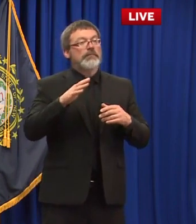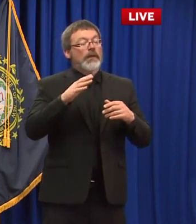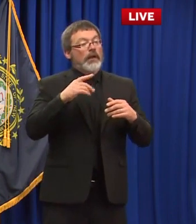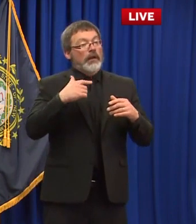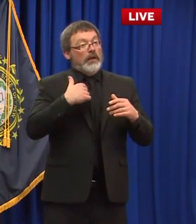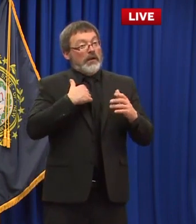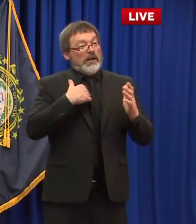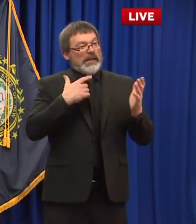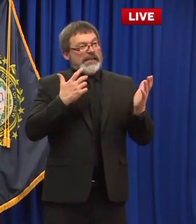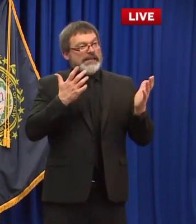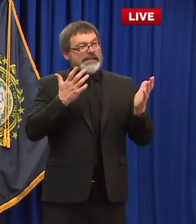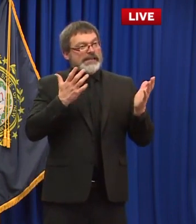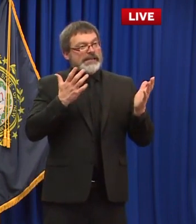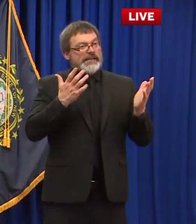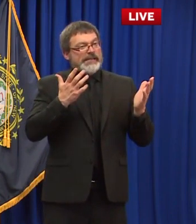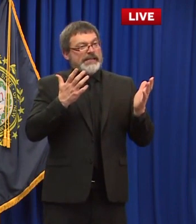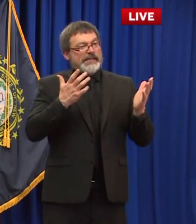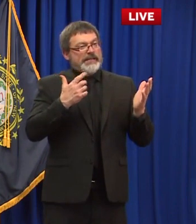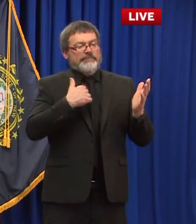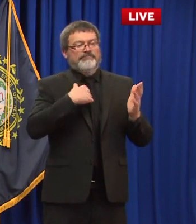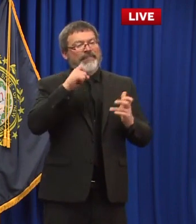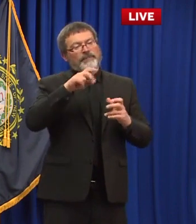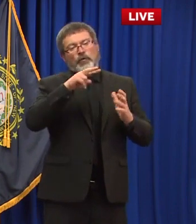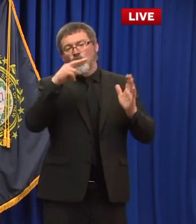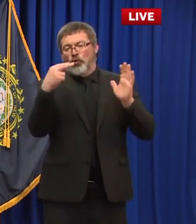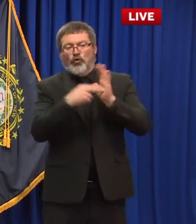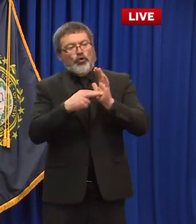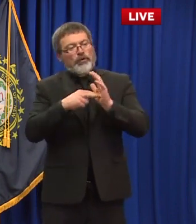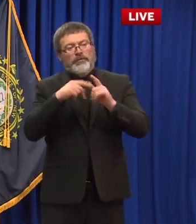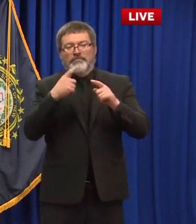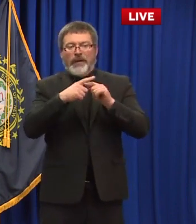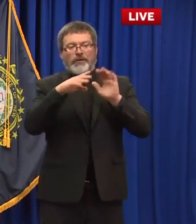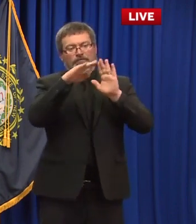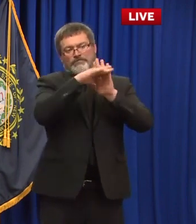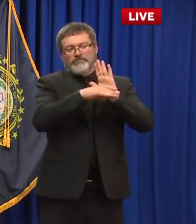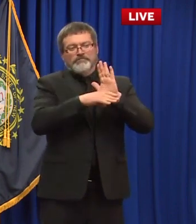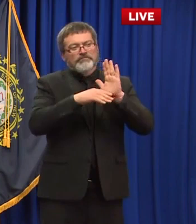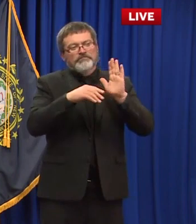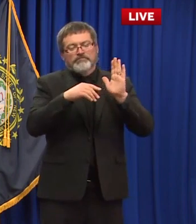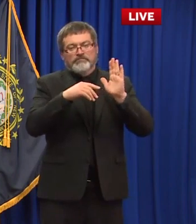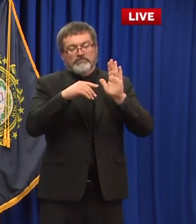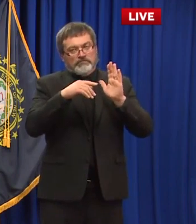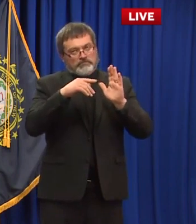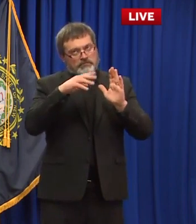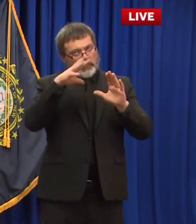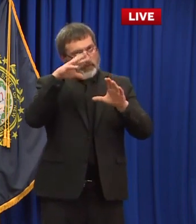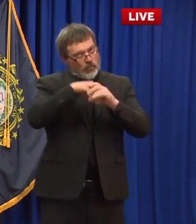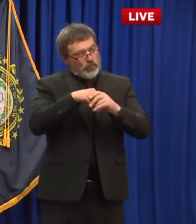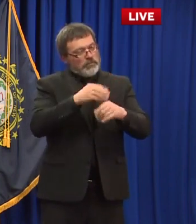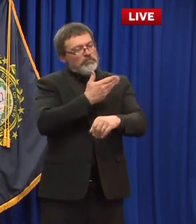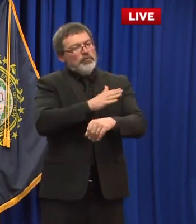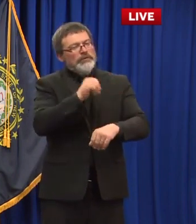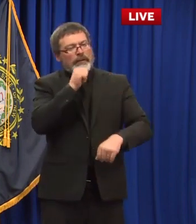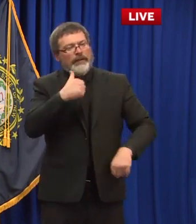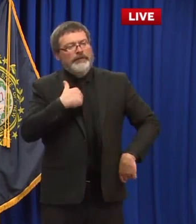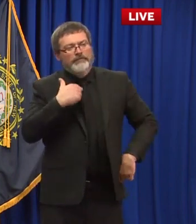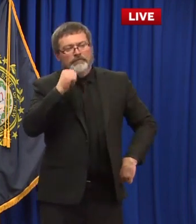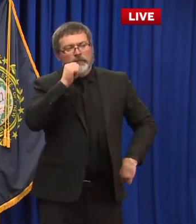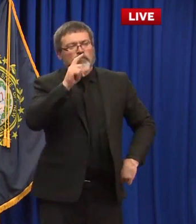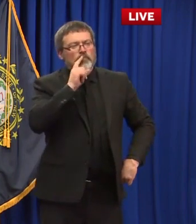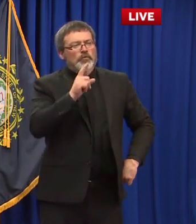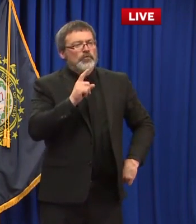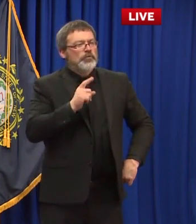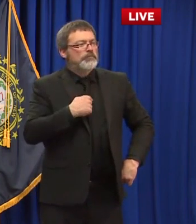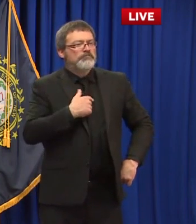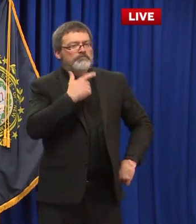discussed but we i will take a look at that i'll go back and look if that was undertaken in the guidance and if it wasn't we'll try to make stipulations for it oh it was okay i'm